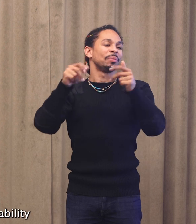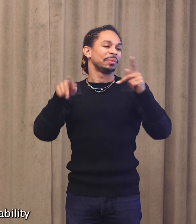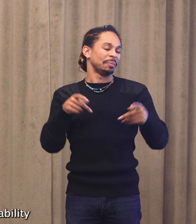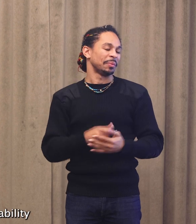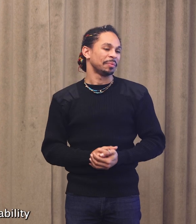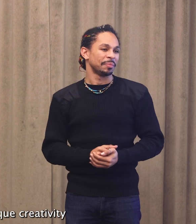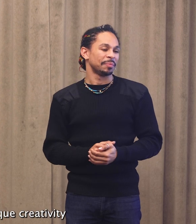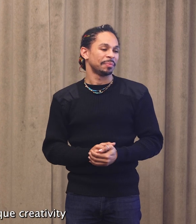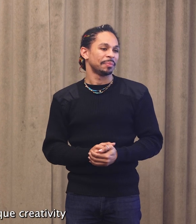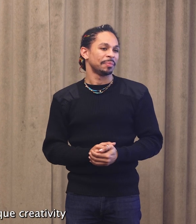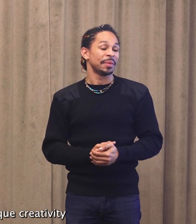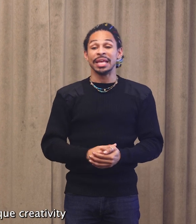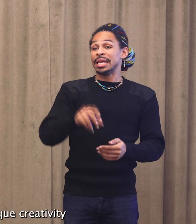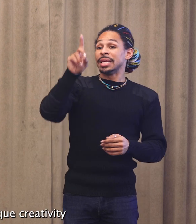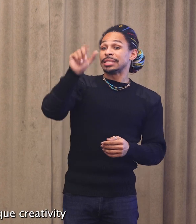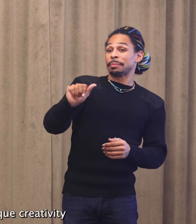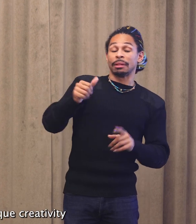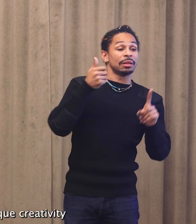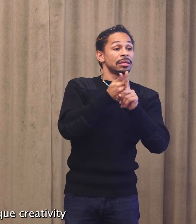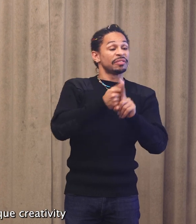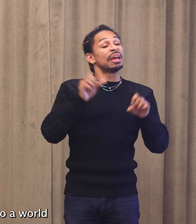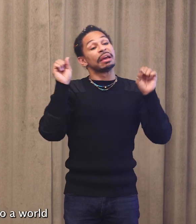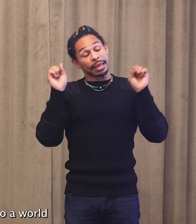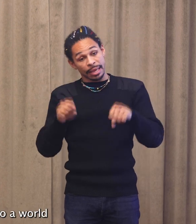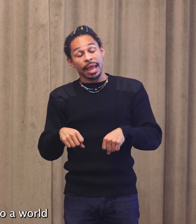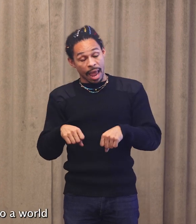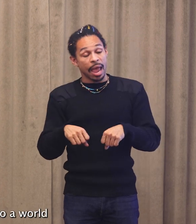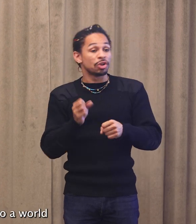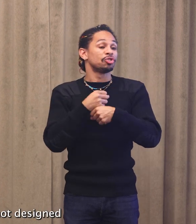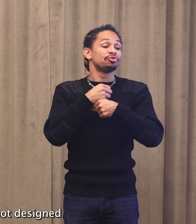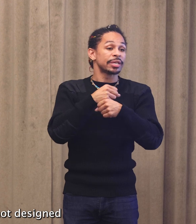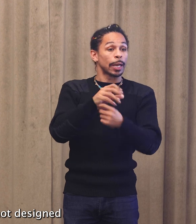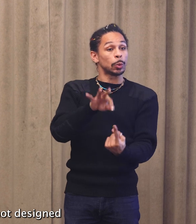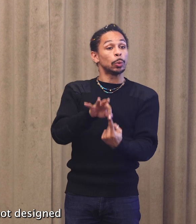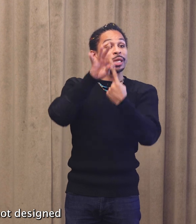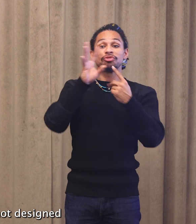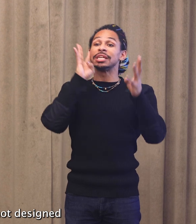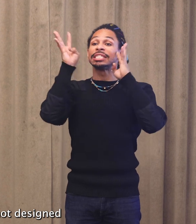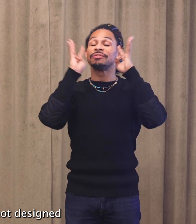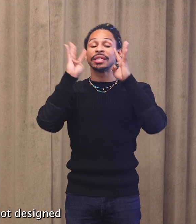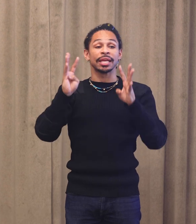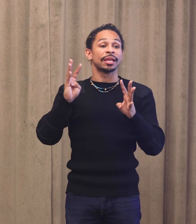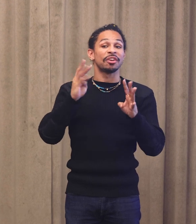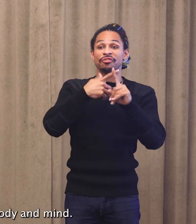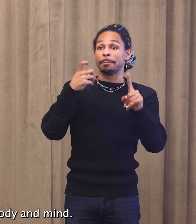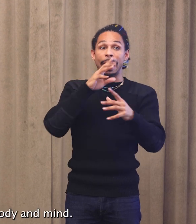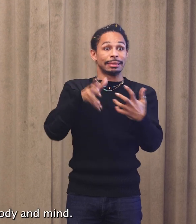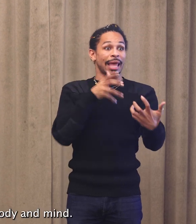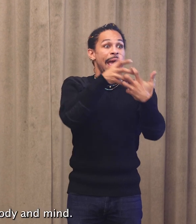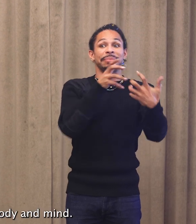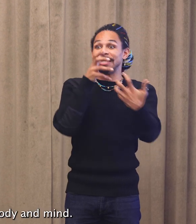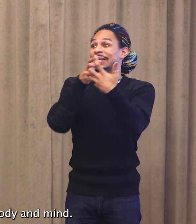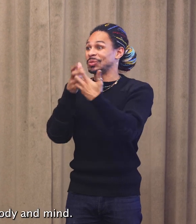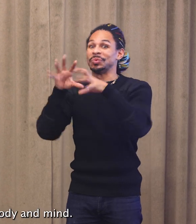While disability can foster a unique creativity in adapting to a world that is largely not designed for